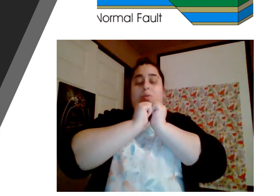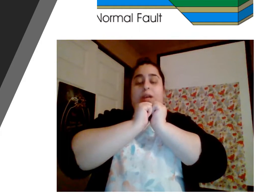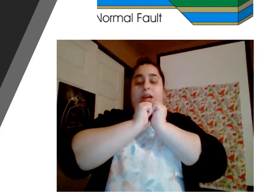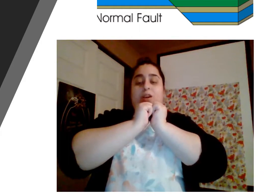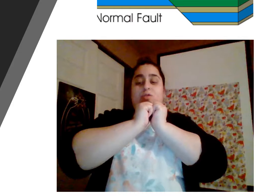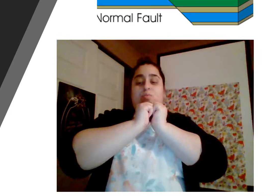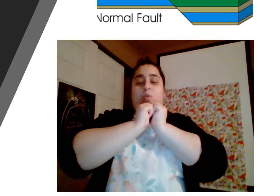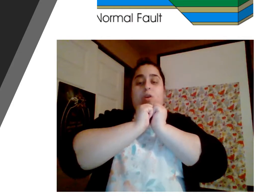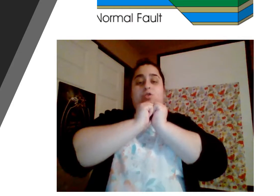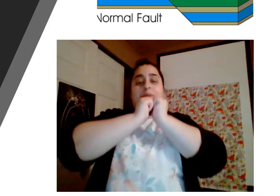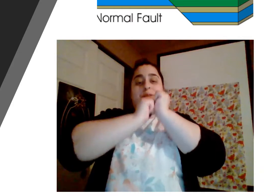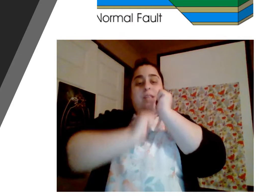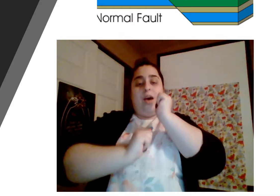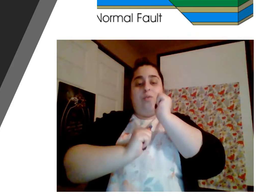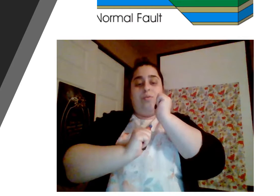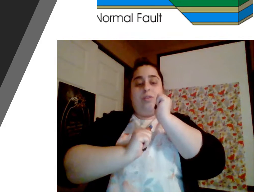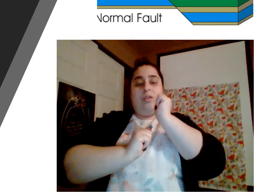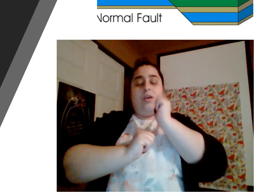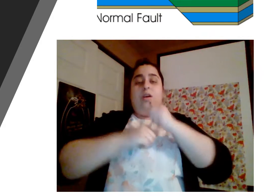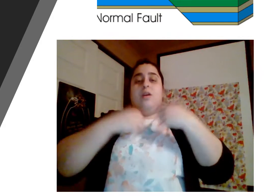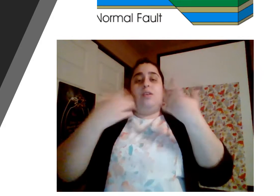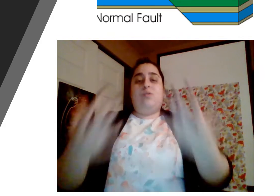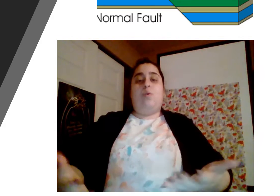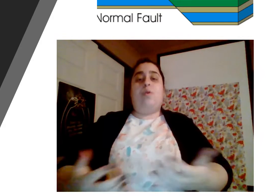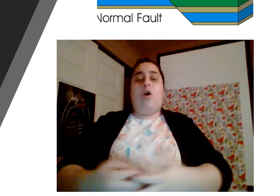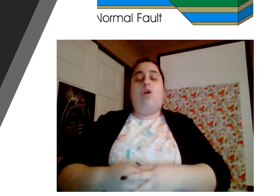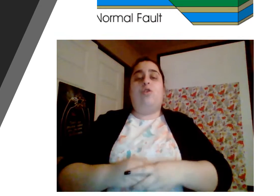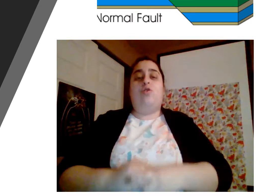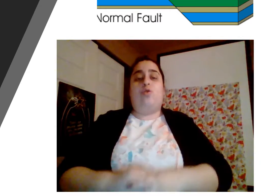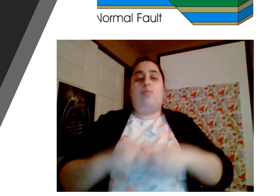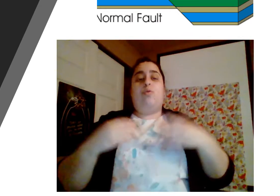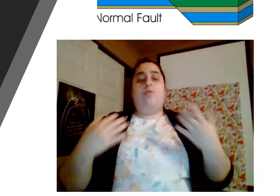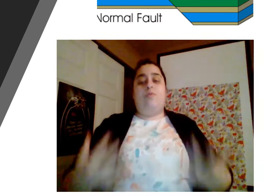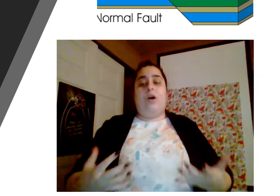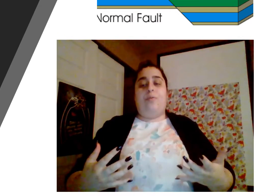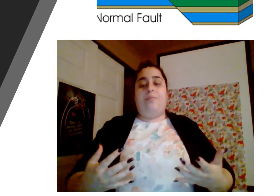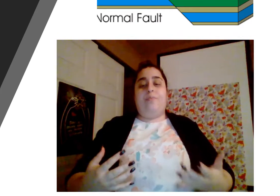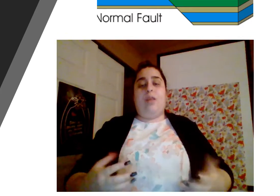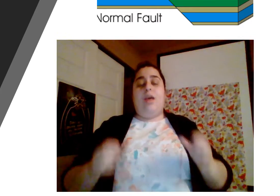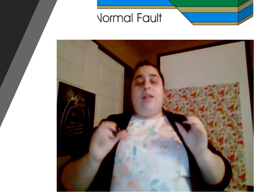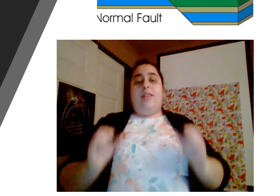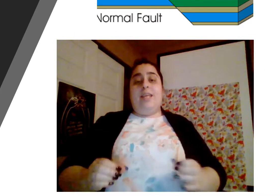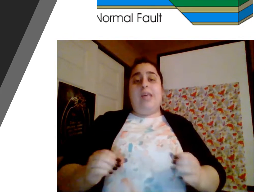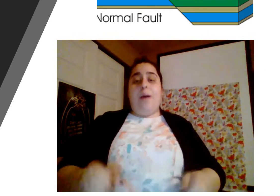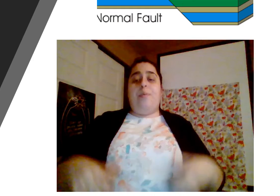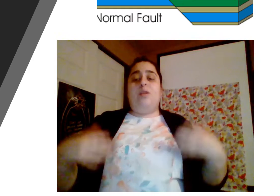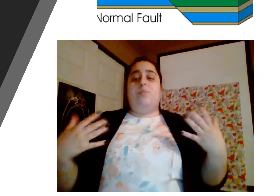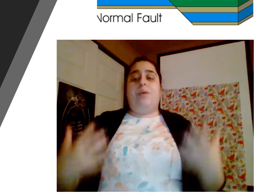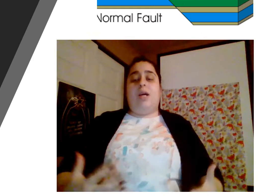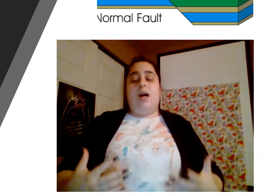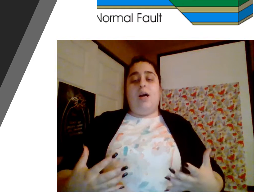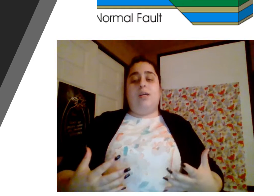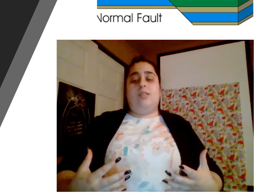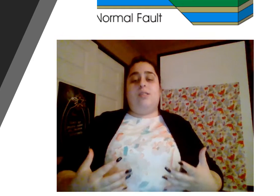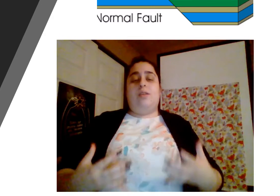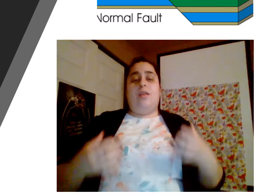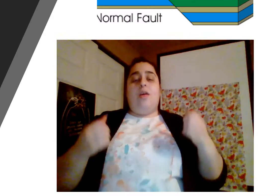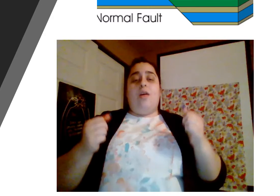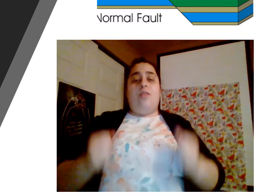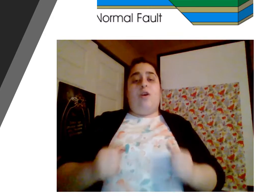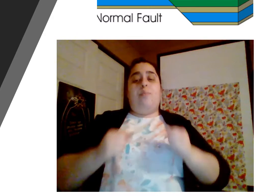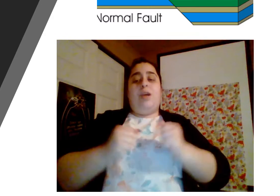So when the hanging wall drops down, this is what we call our normal fault. This happens because